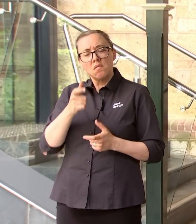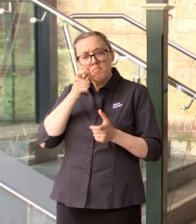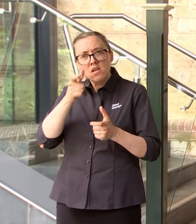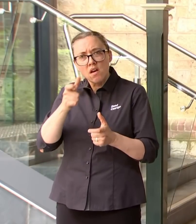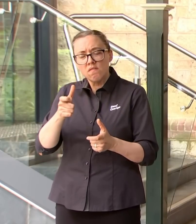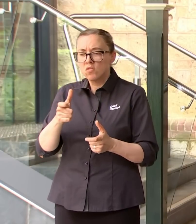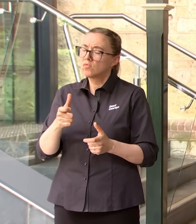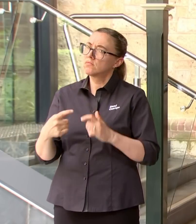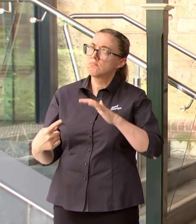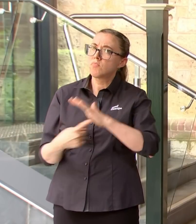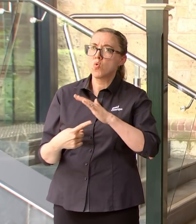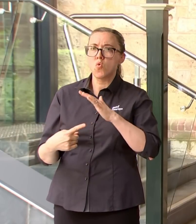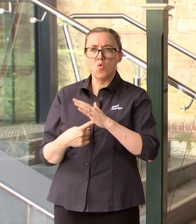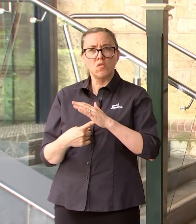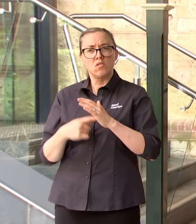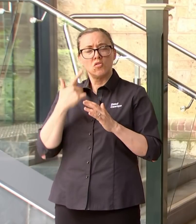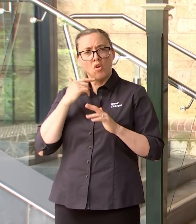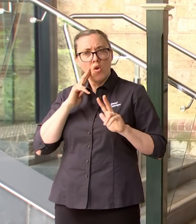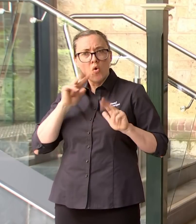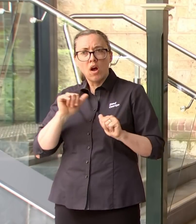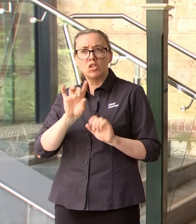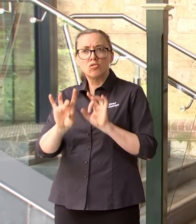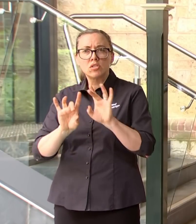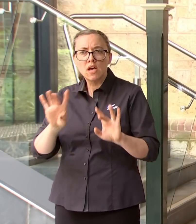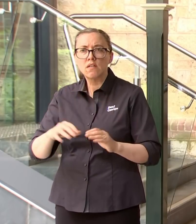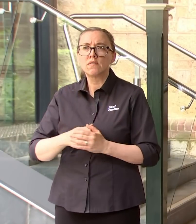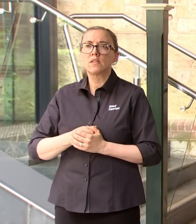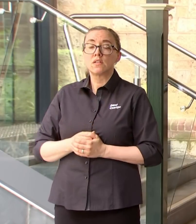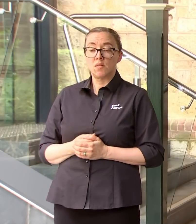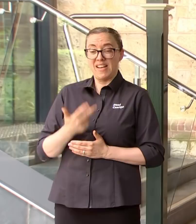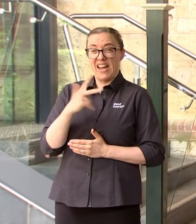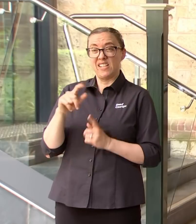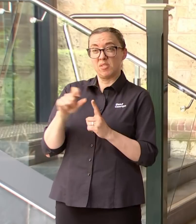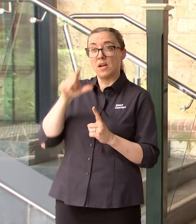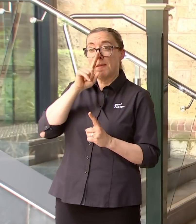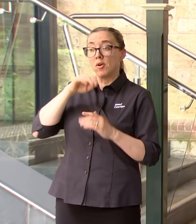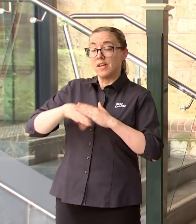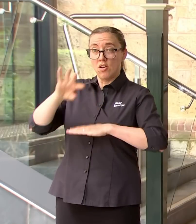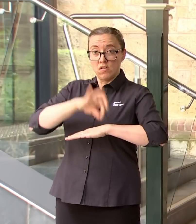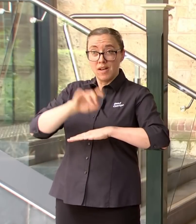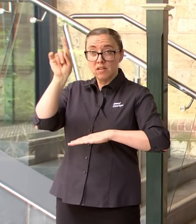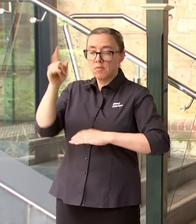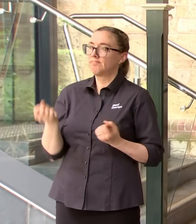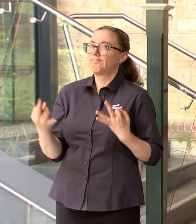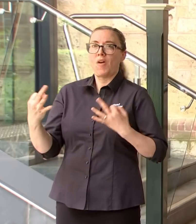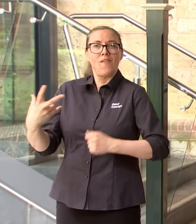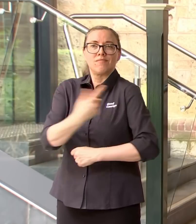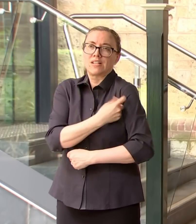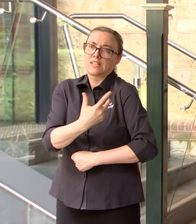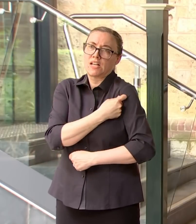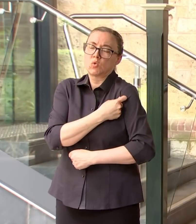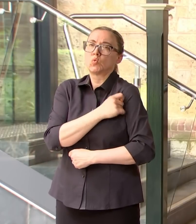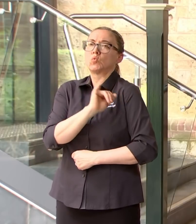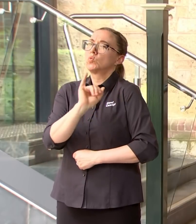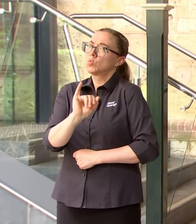people in icu as of yesterday 80 of them were unvaccinated the strong message to people is do uh